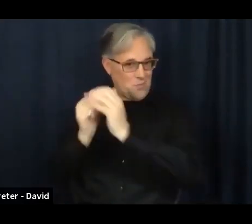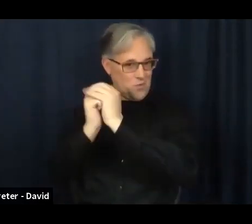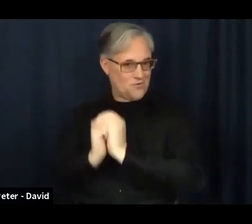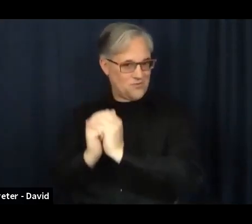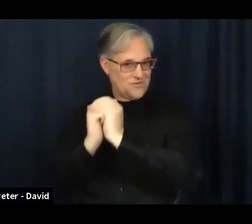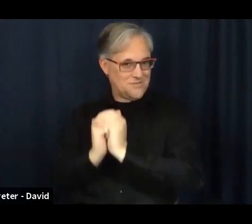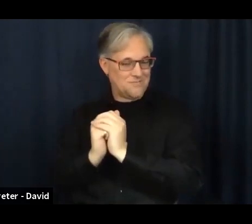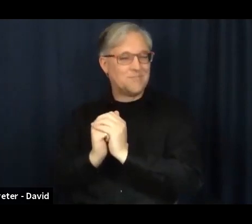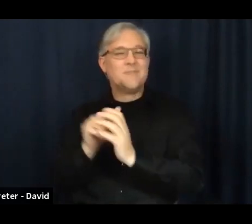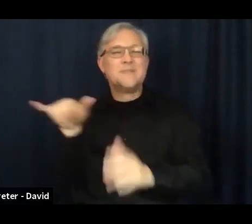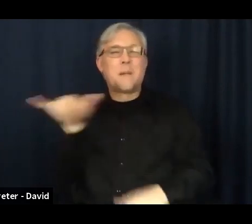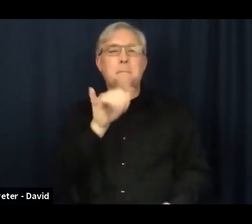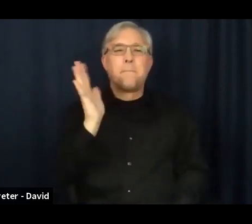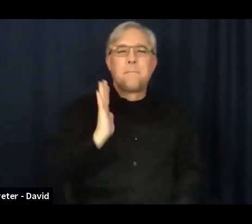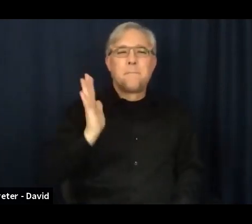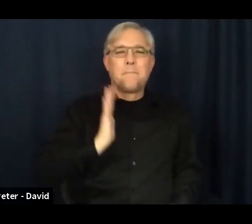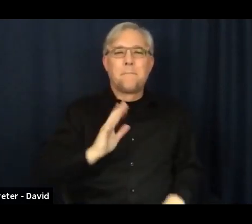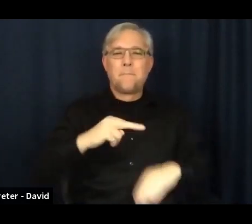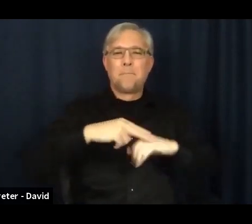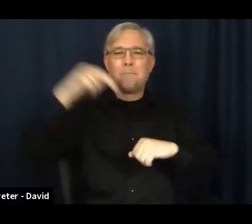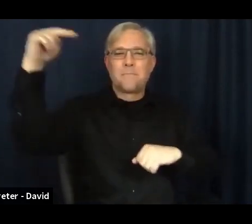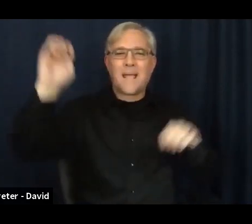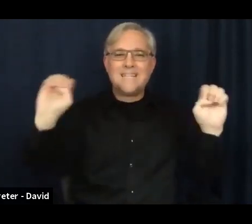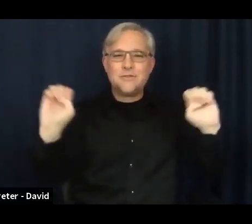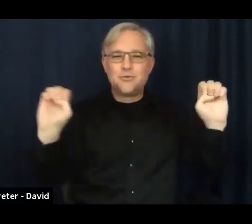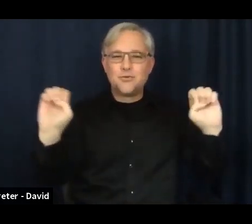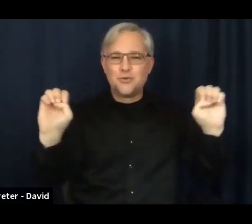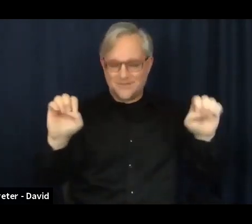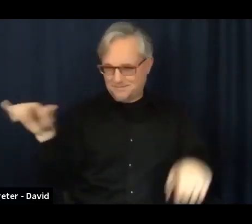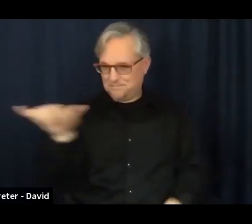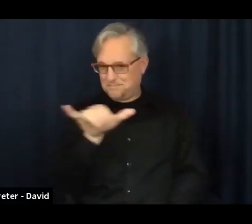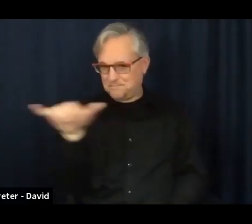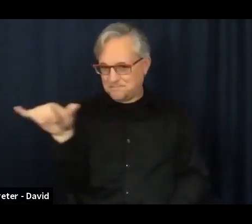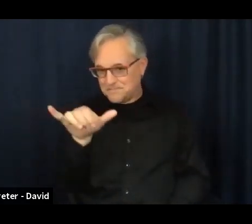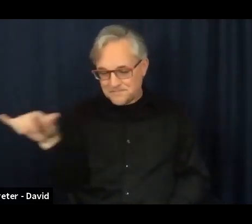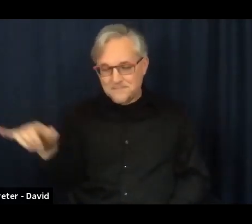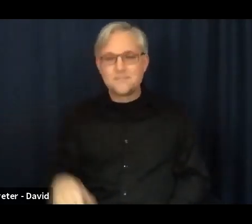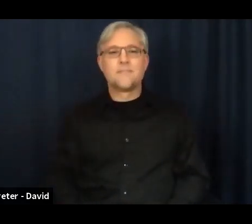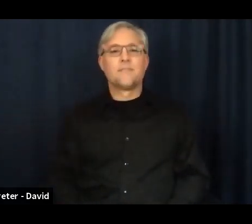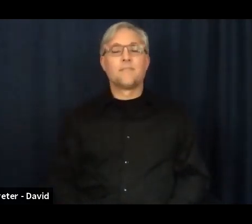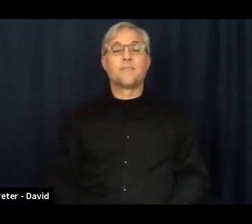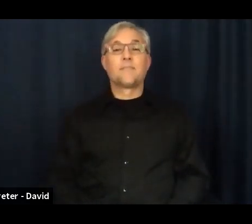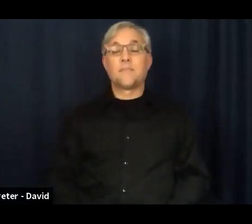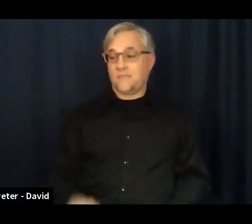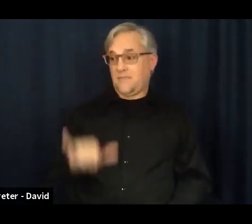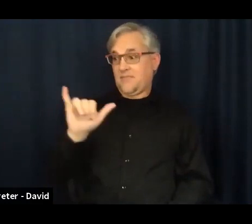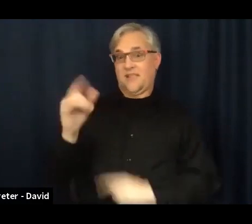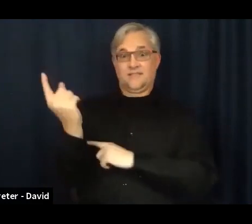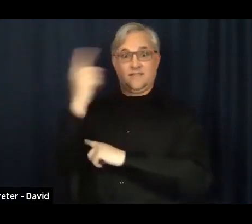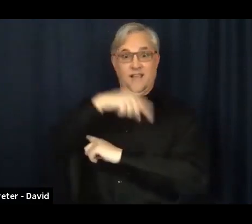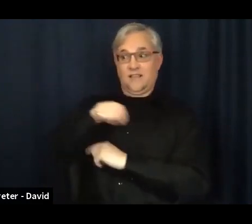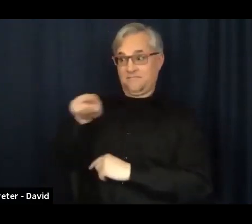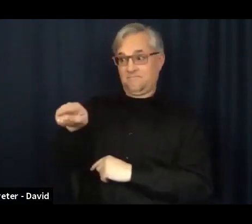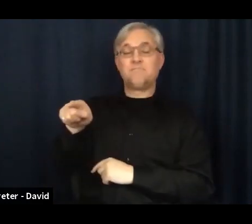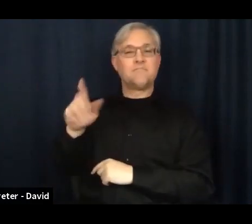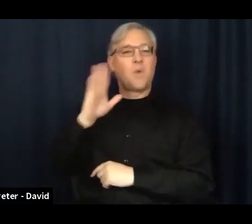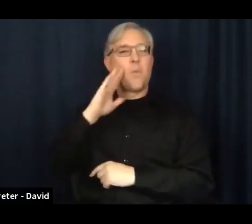And another special thing about that worship service is that we will celebrate Holy Communion during